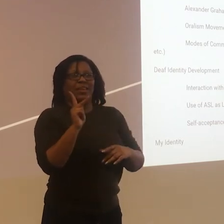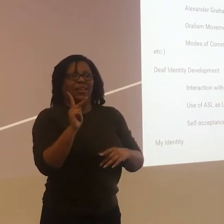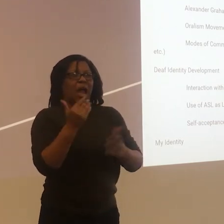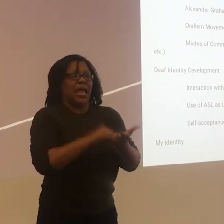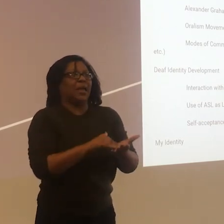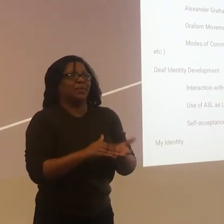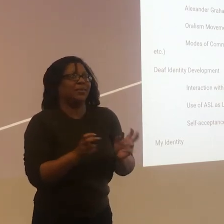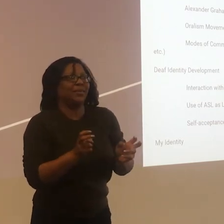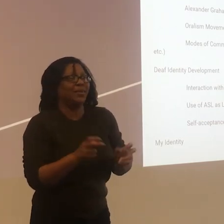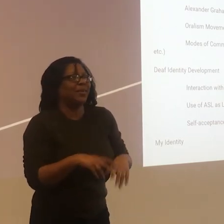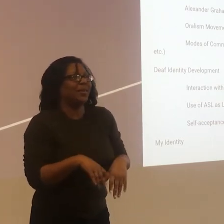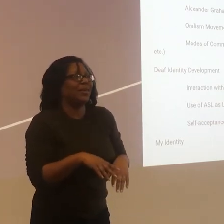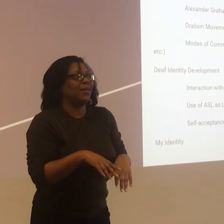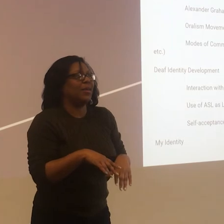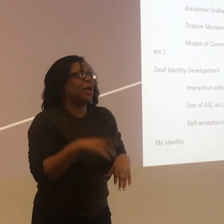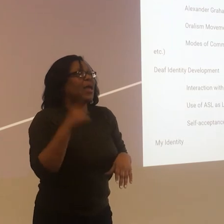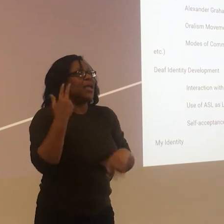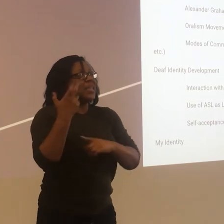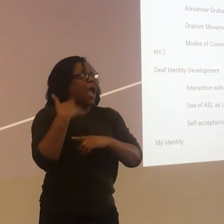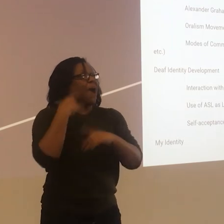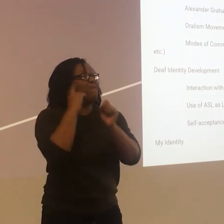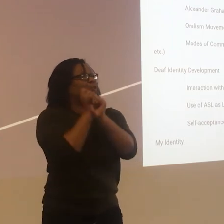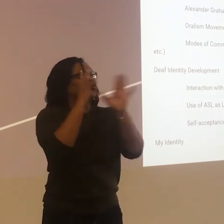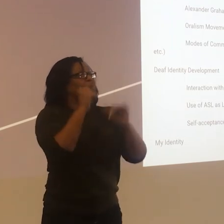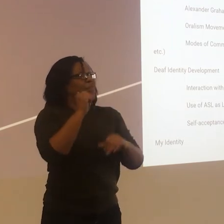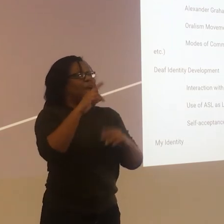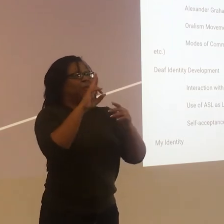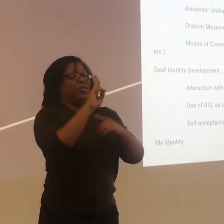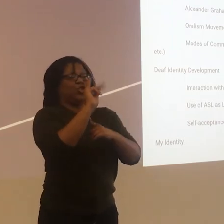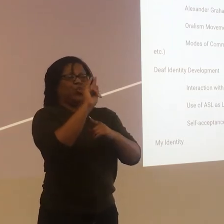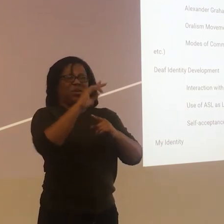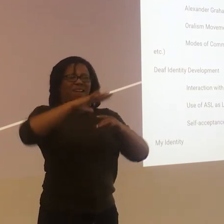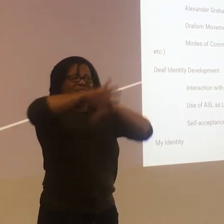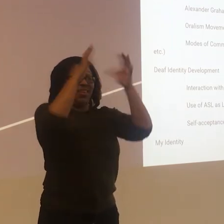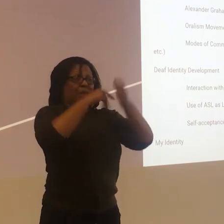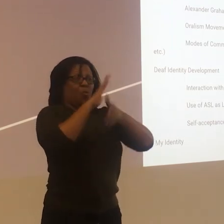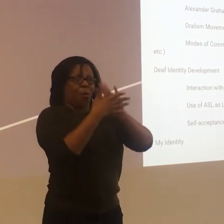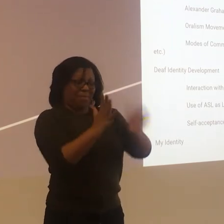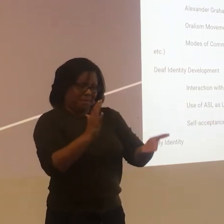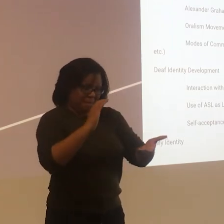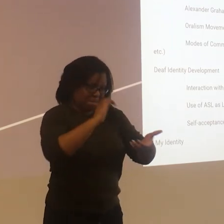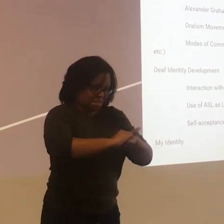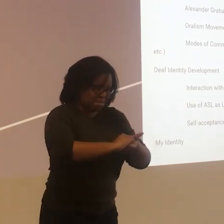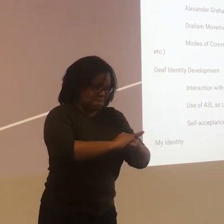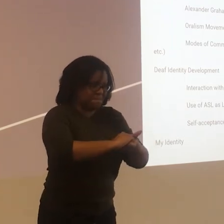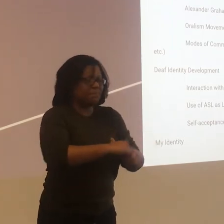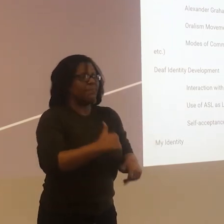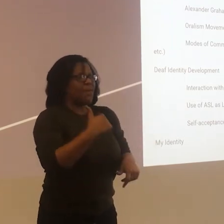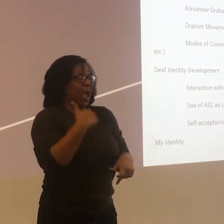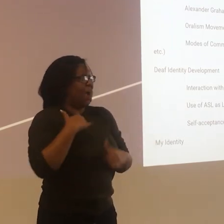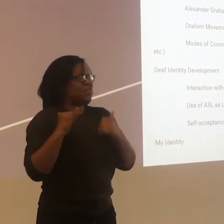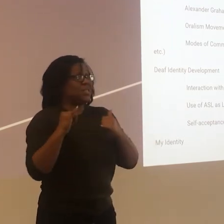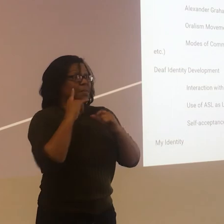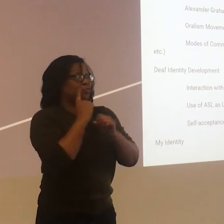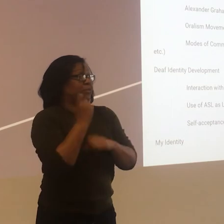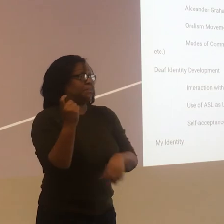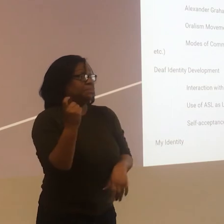I kind of feel like this is similar to Martin Luther King where